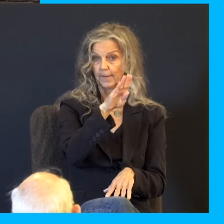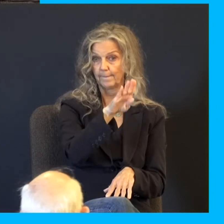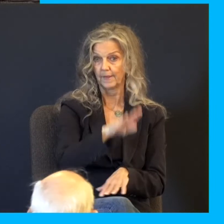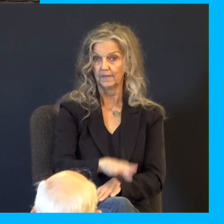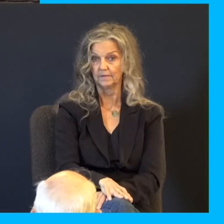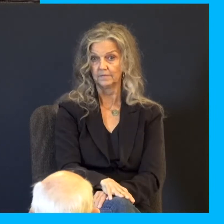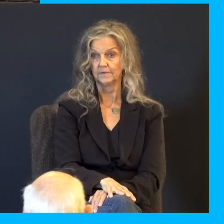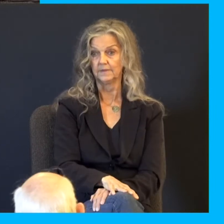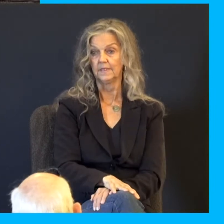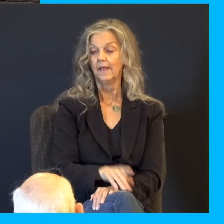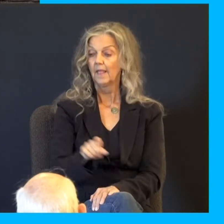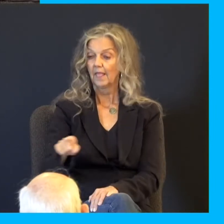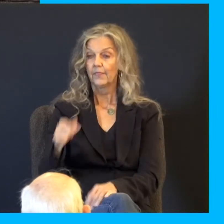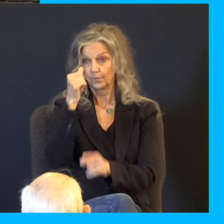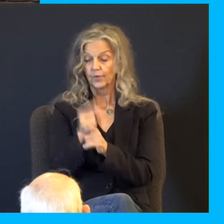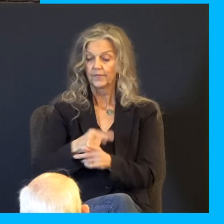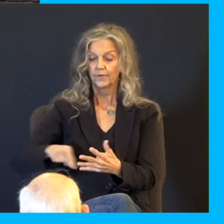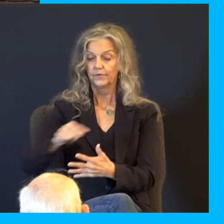They're willing to risk all of them